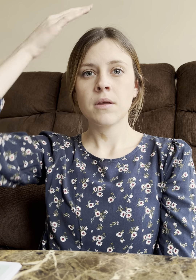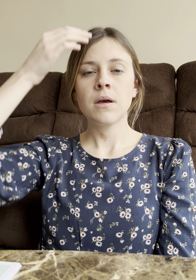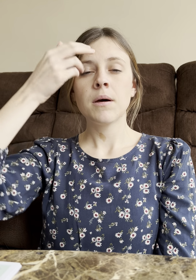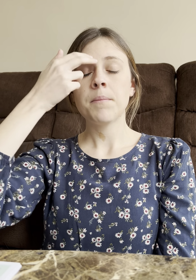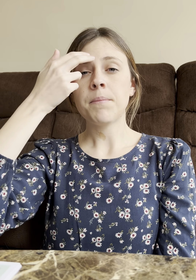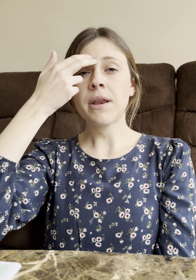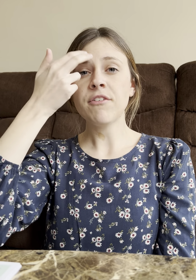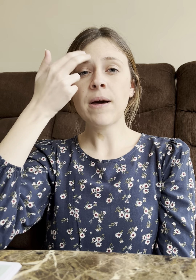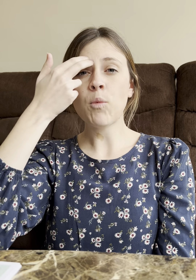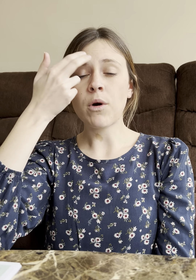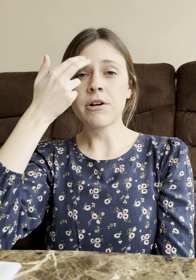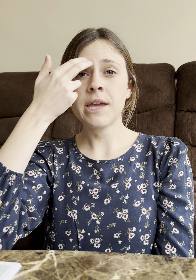But if I'm worrying,